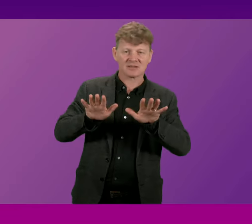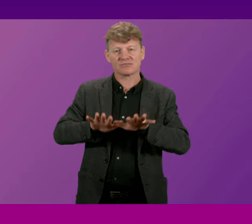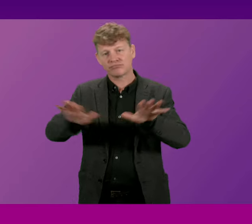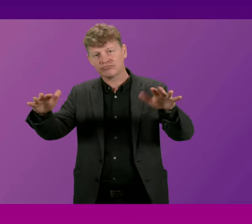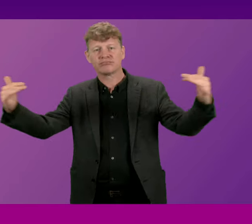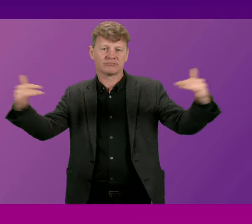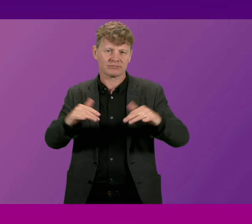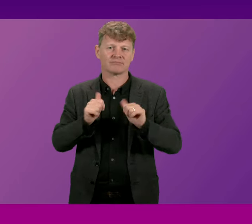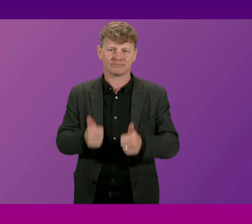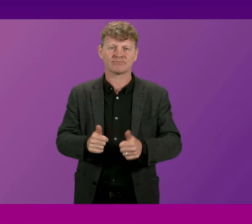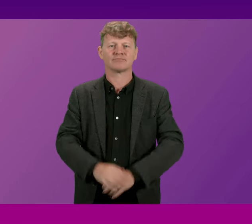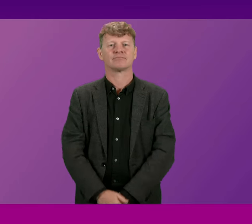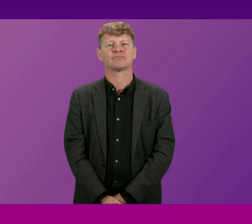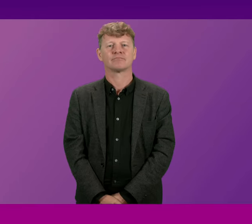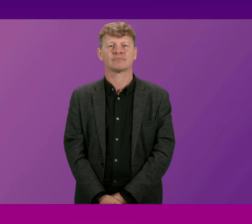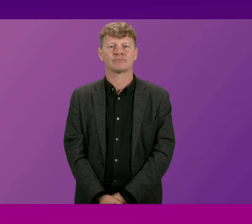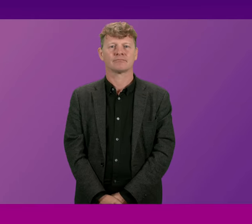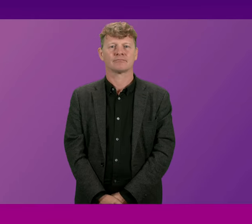public gallery to do so to do so